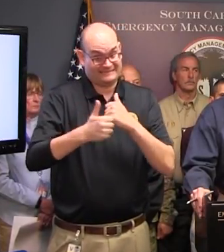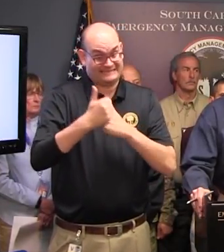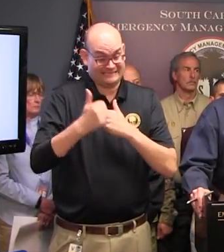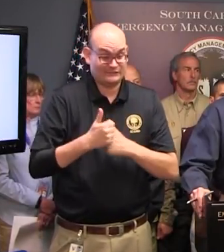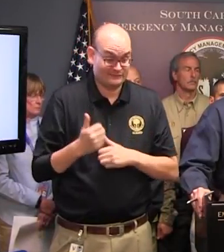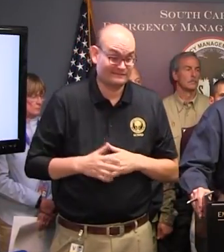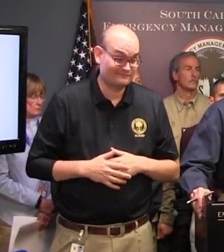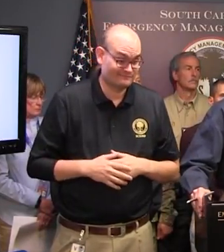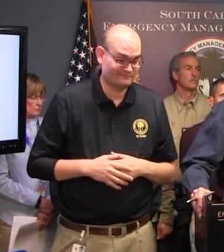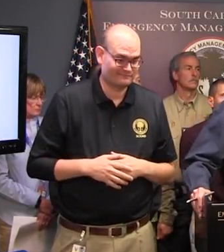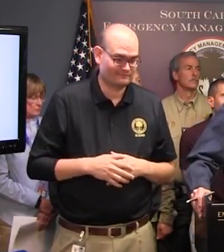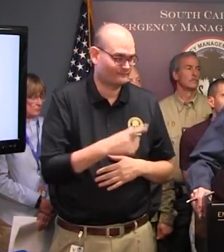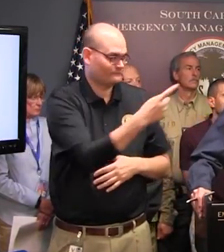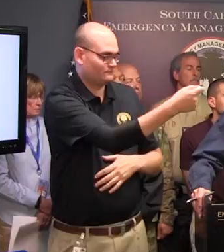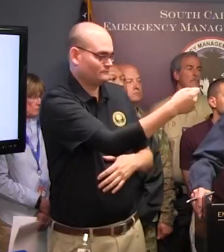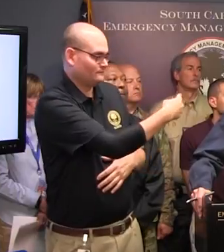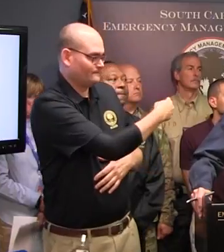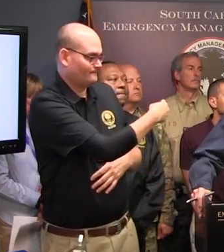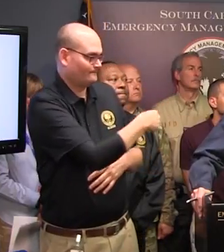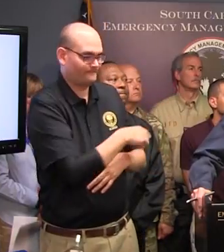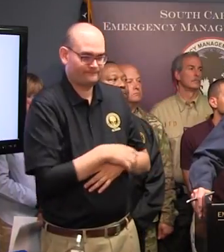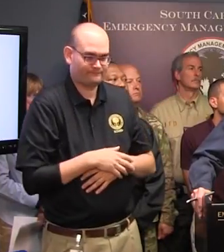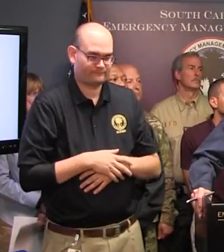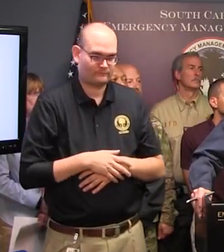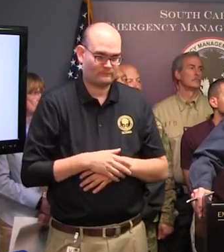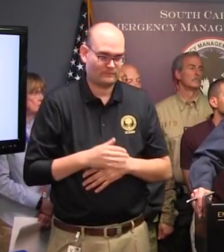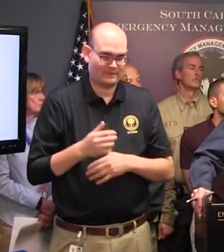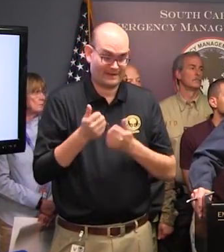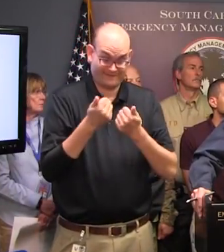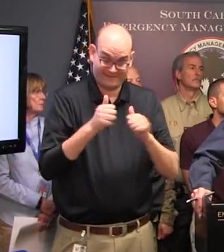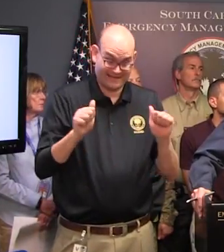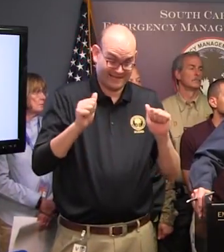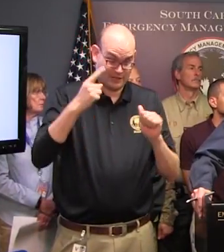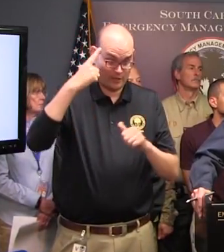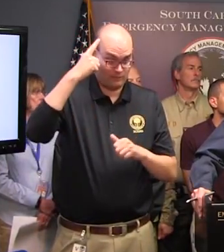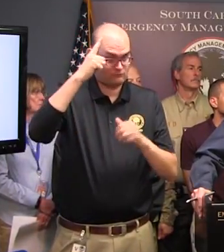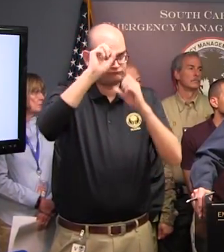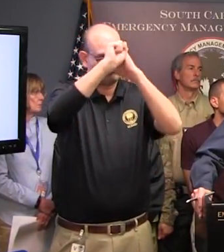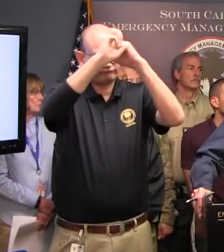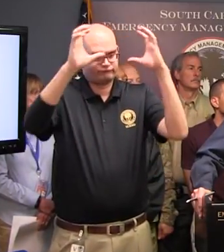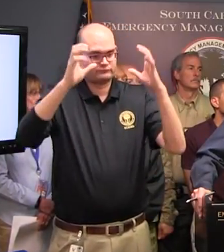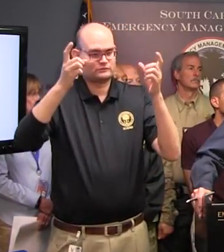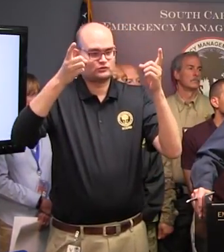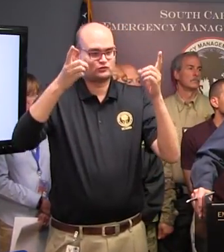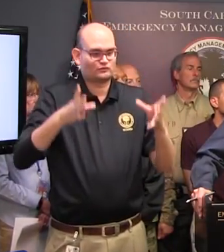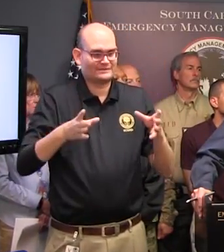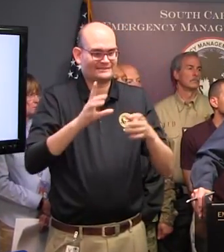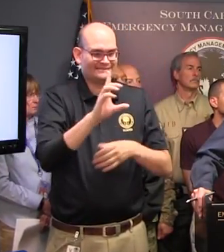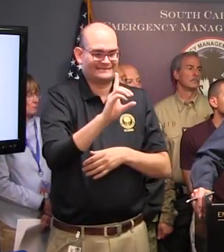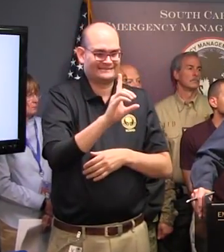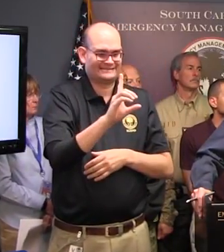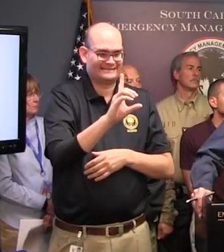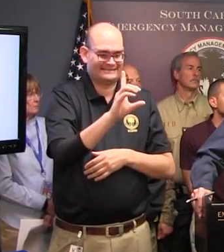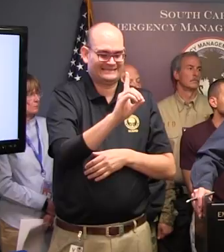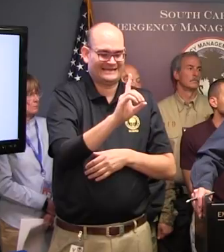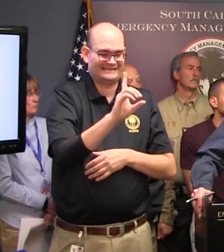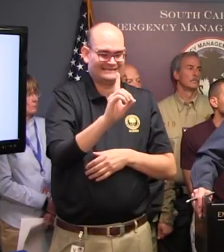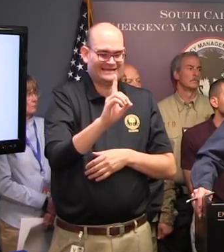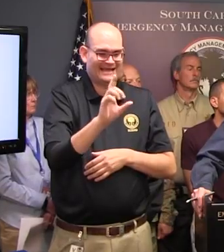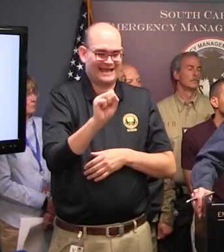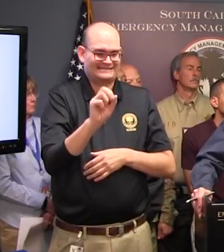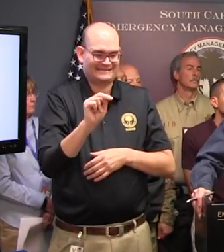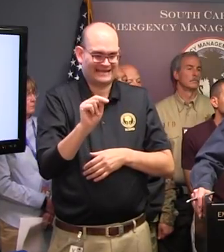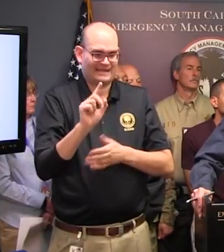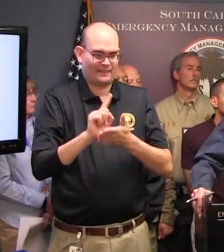More questions. Yes, sir. Do you have any thoughts on the director of DDSN spending the last week on a Caribbean cruise?